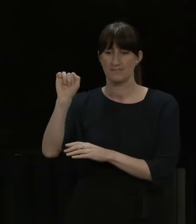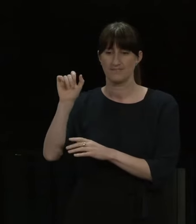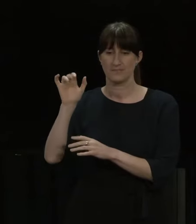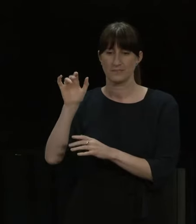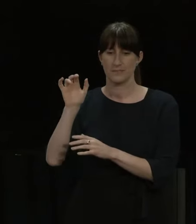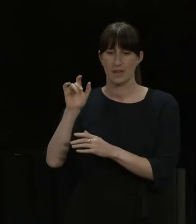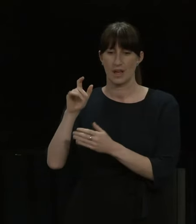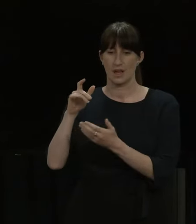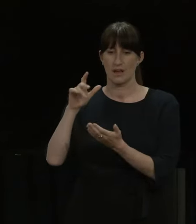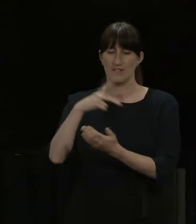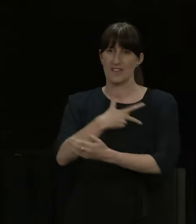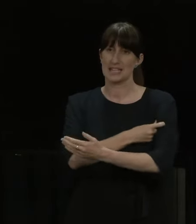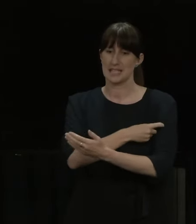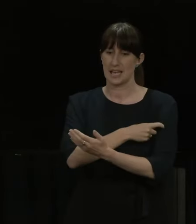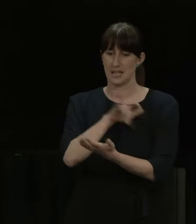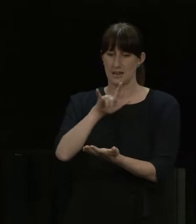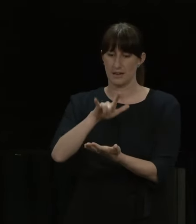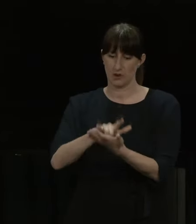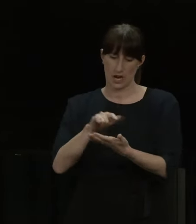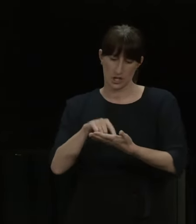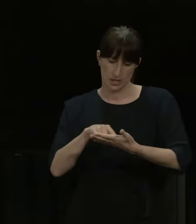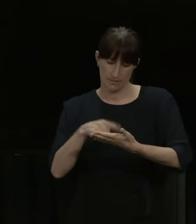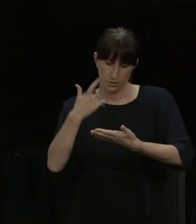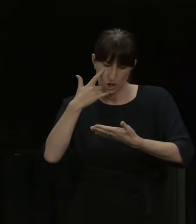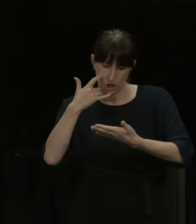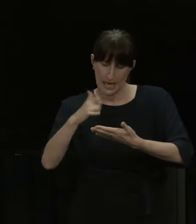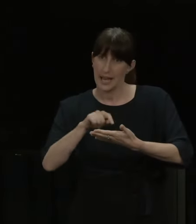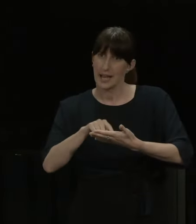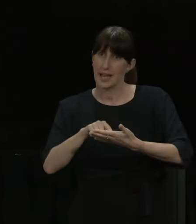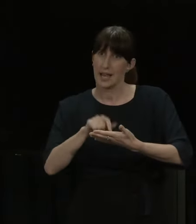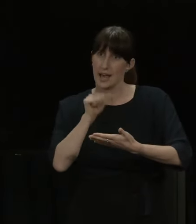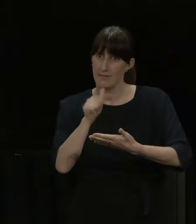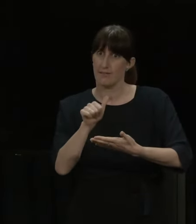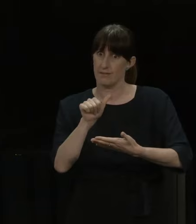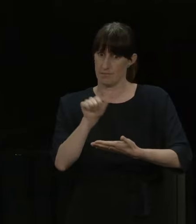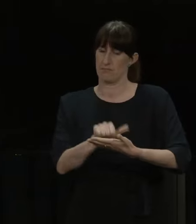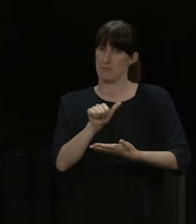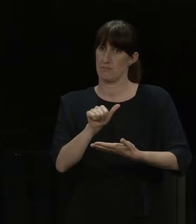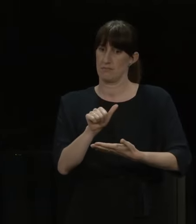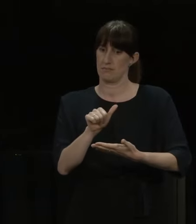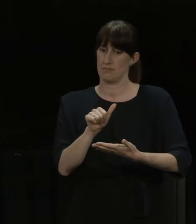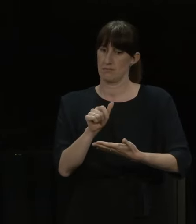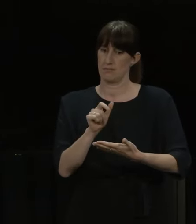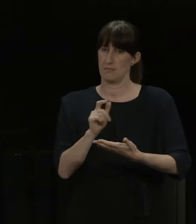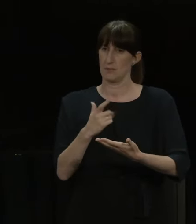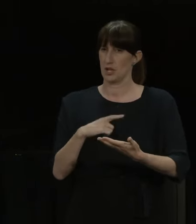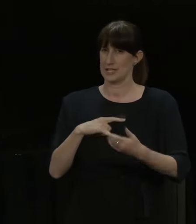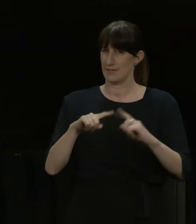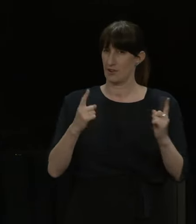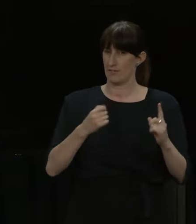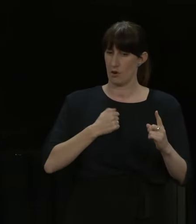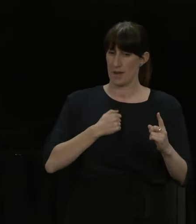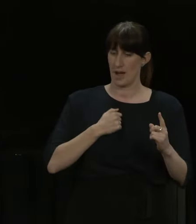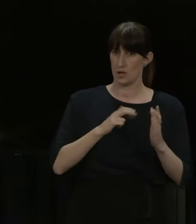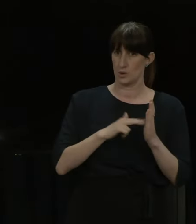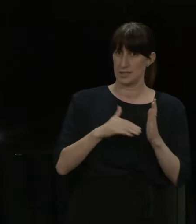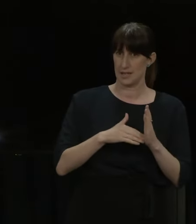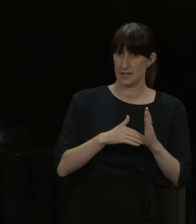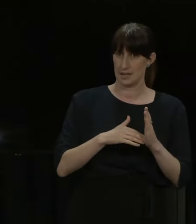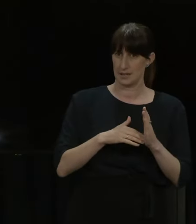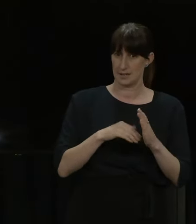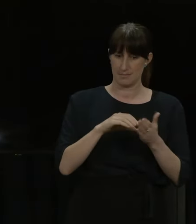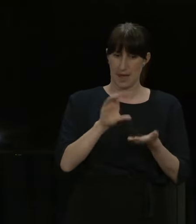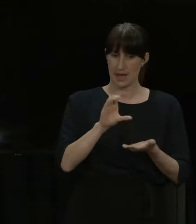degree of integrity in the way those are being processed and I'm confident there is. We've added extra capacity. As I said, there's another 400